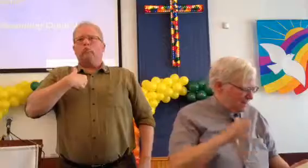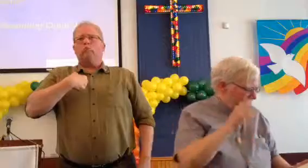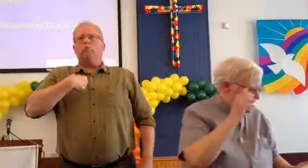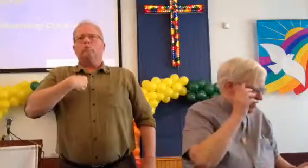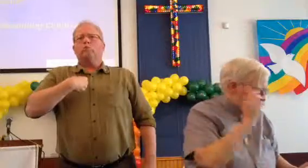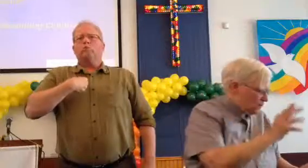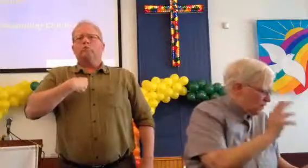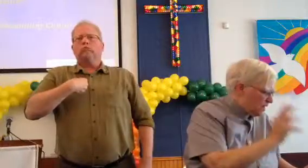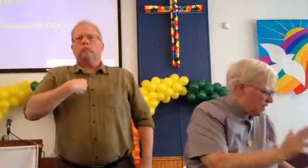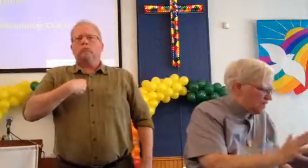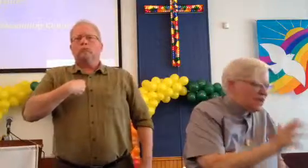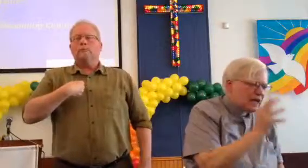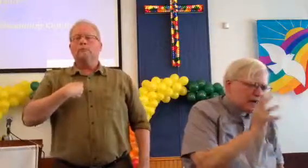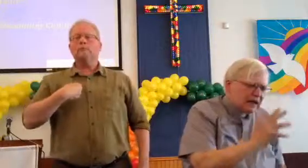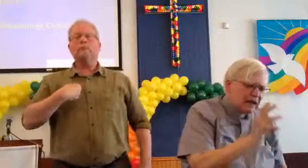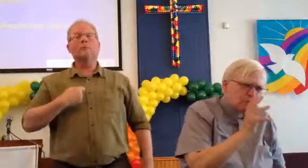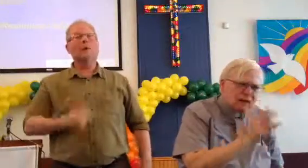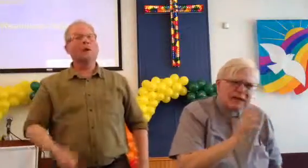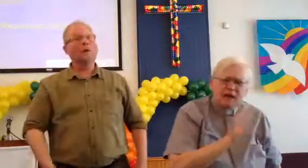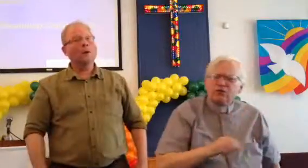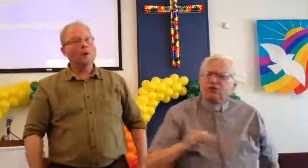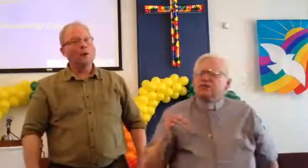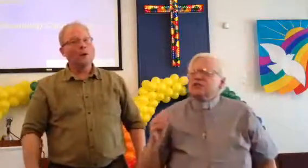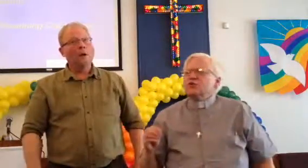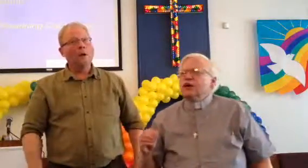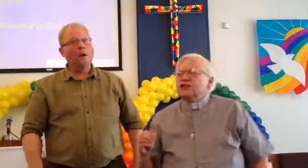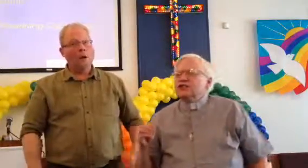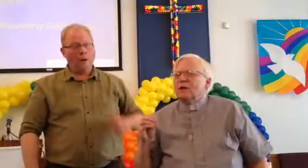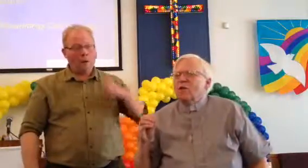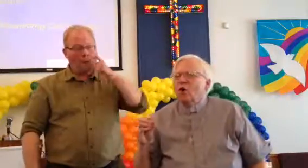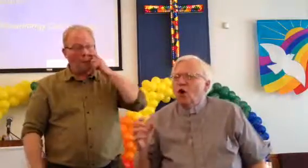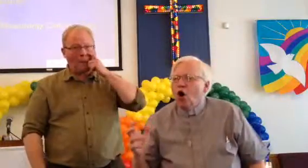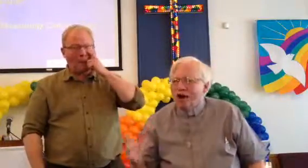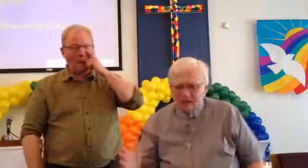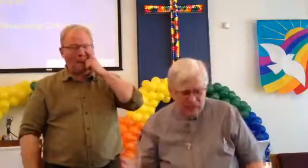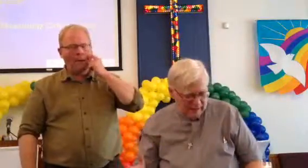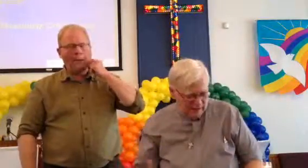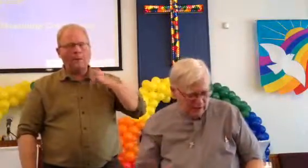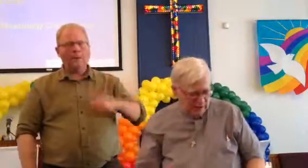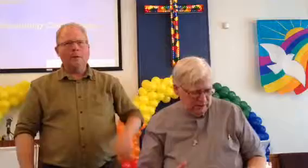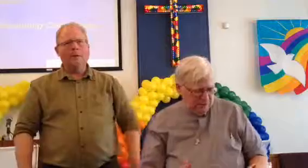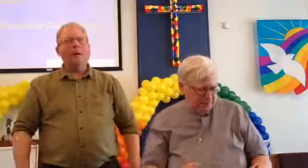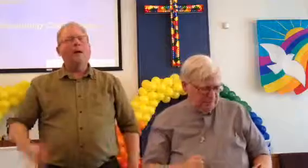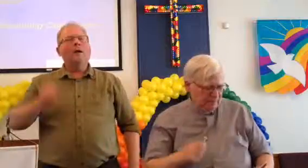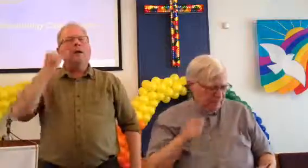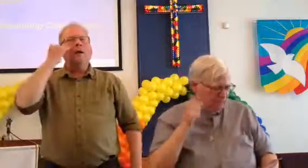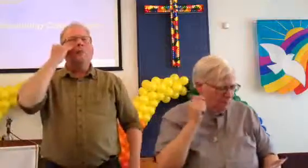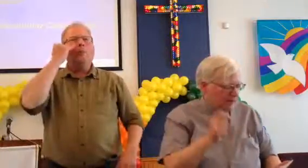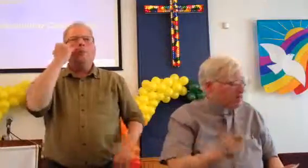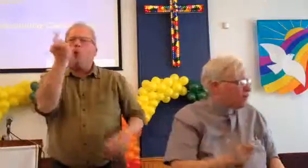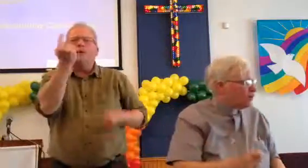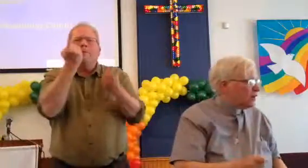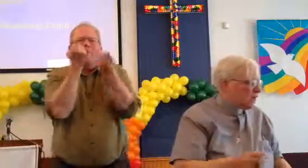So, when we encounter a situation that will cost us, monetarily,